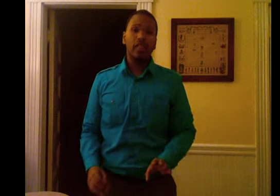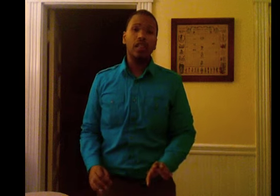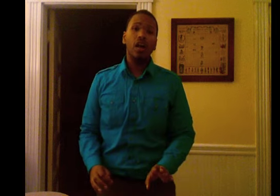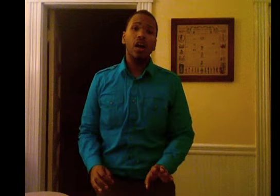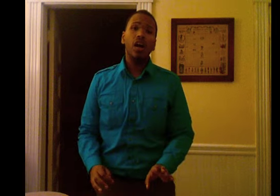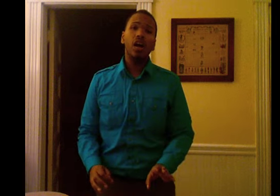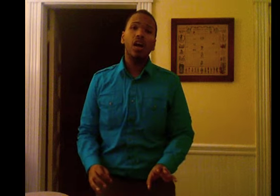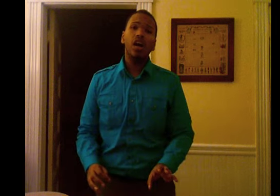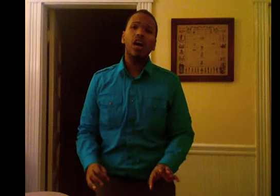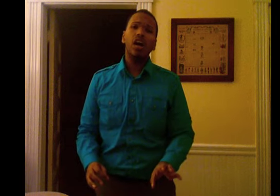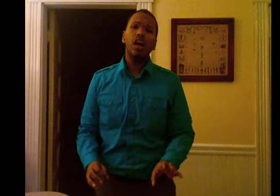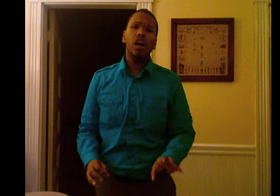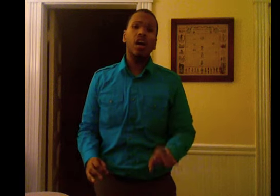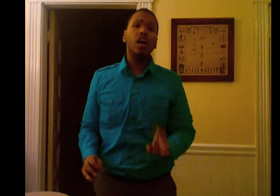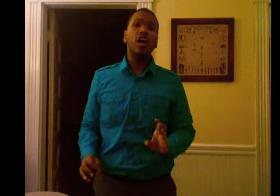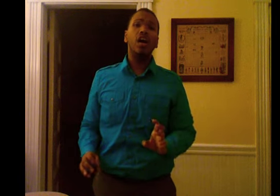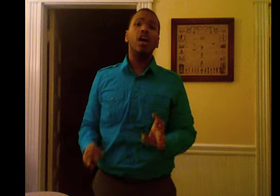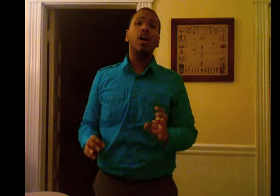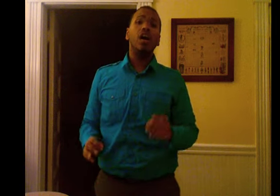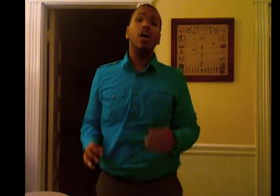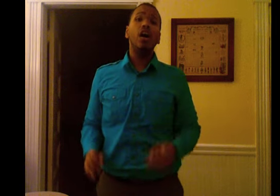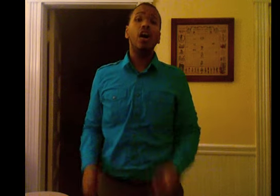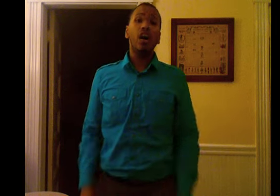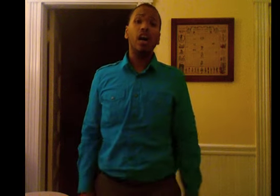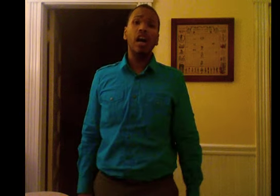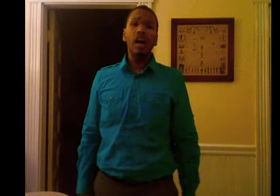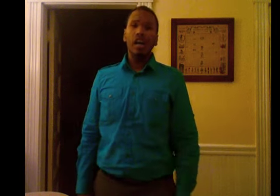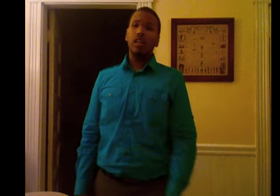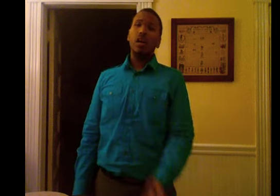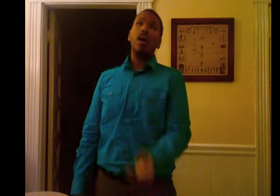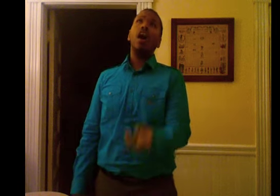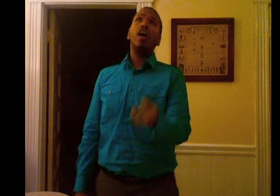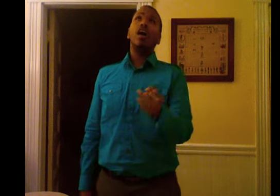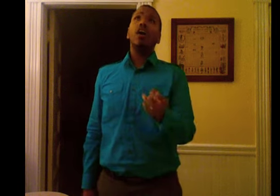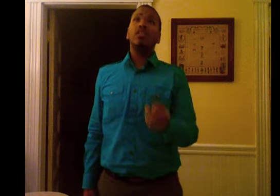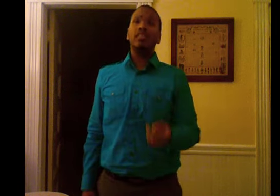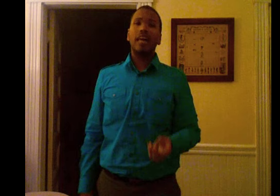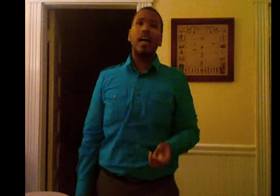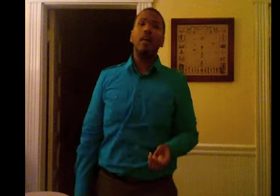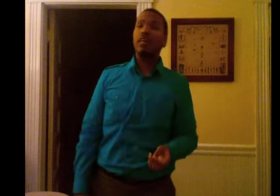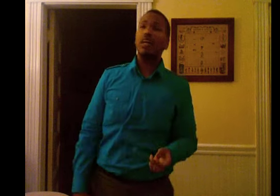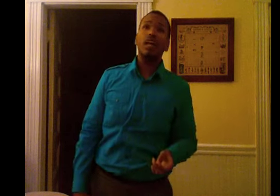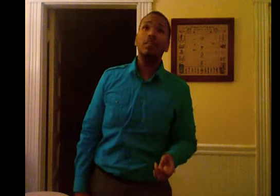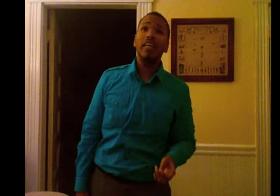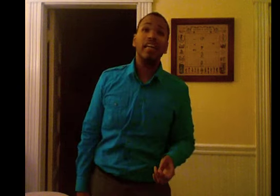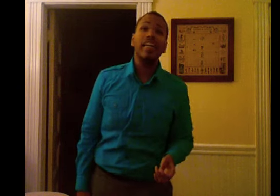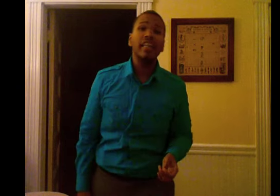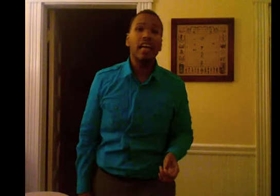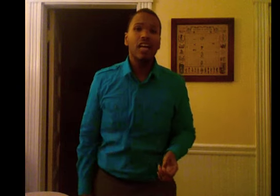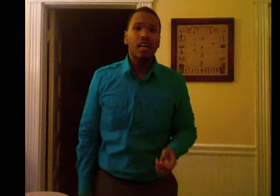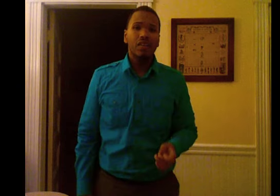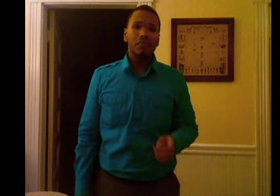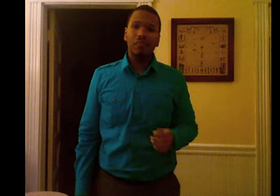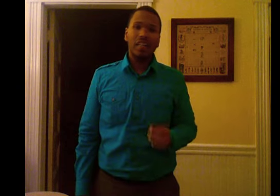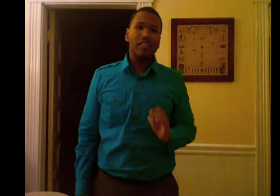a long, a long time for a man, but I